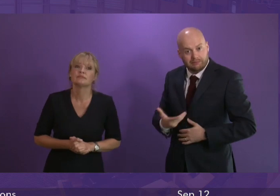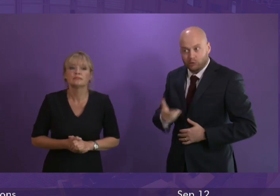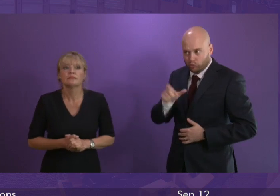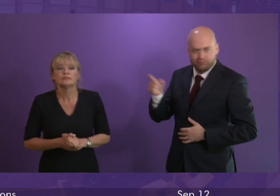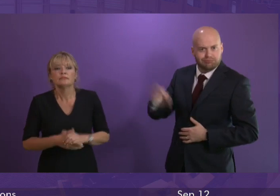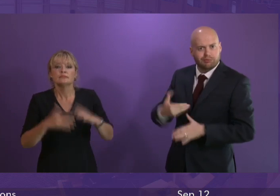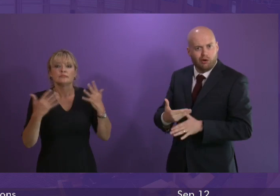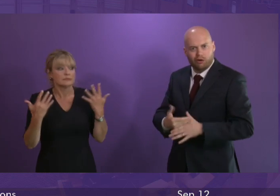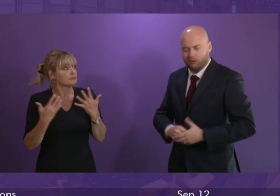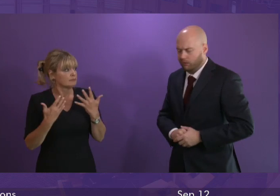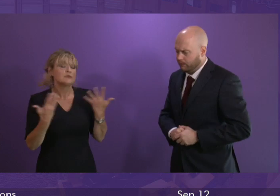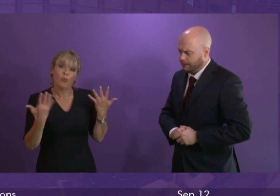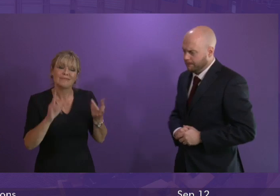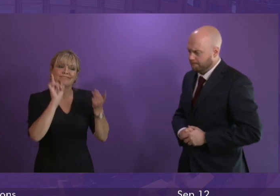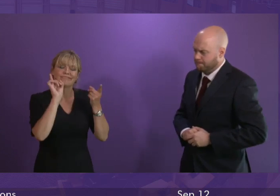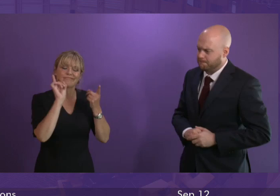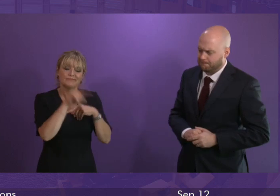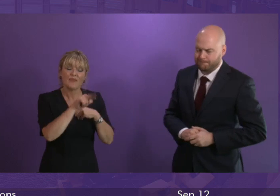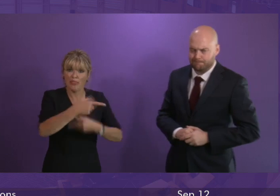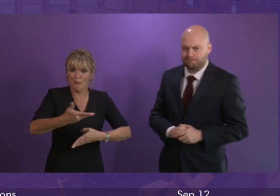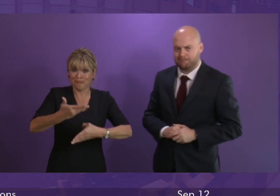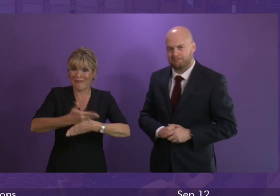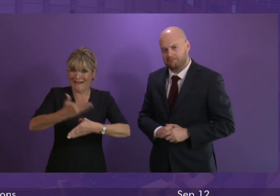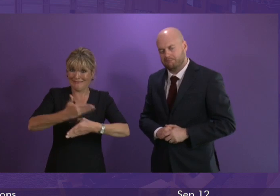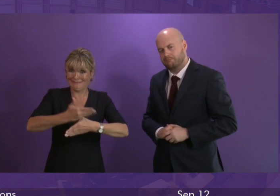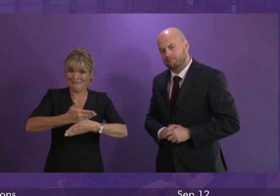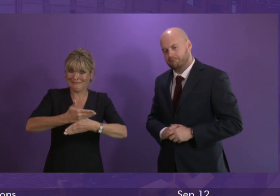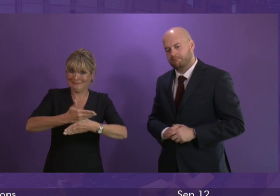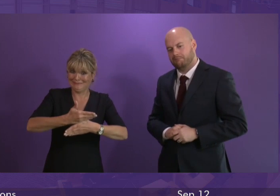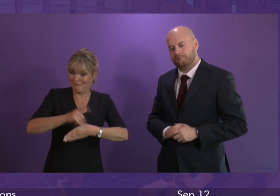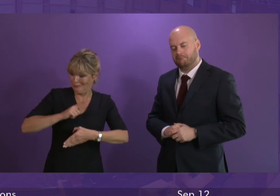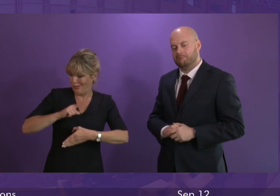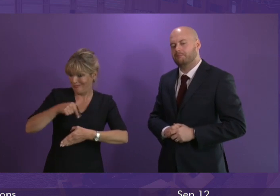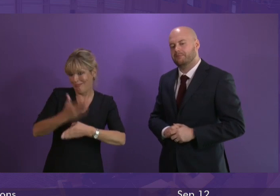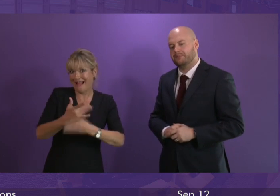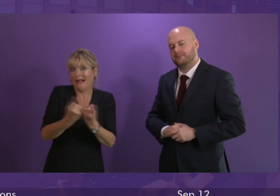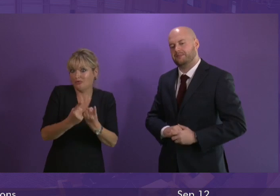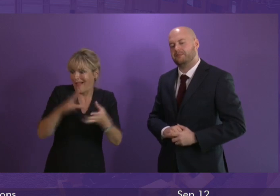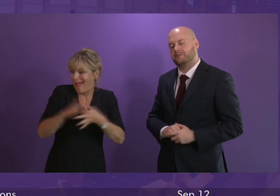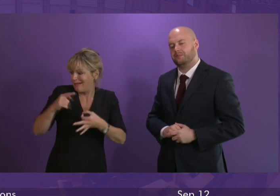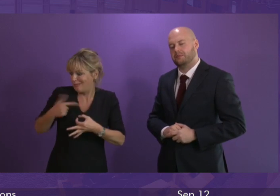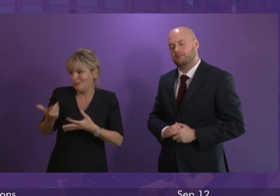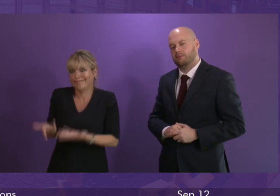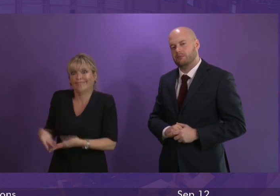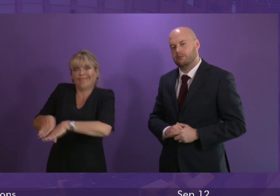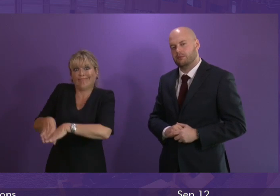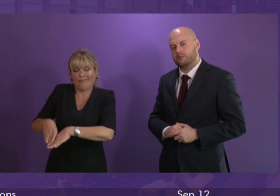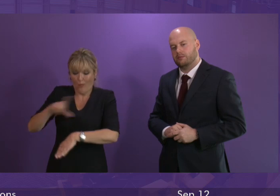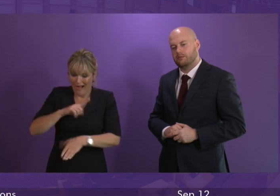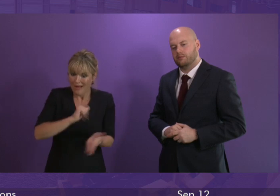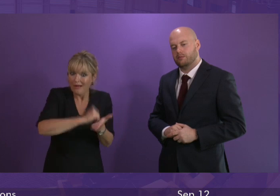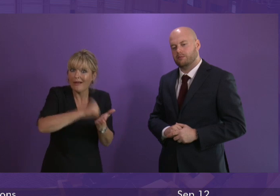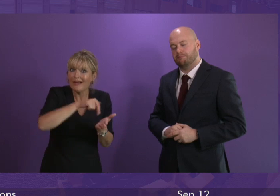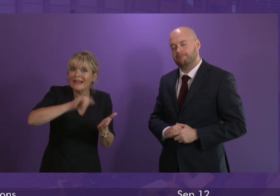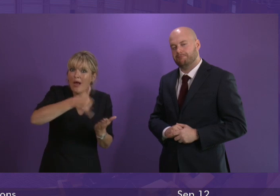well firstly in terms of the practical implications of the UK parliament being suspended I think particularly in light of the publication of the